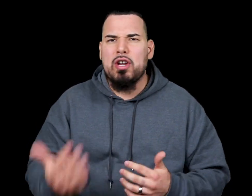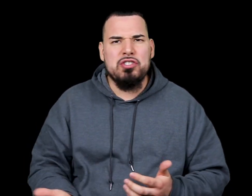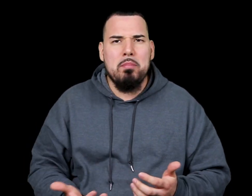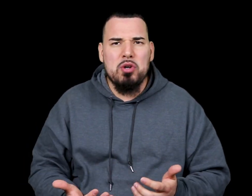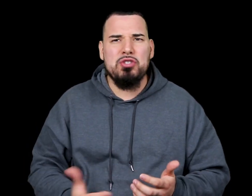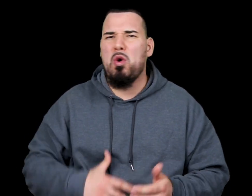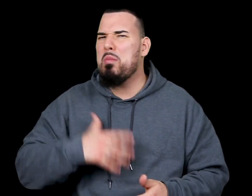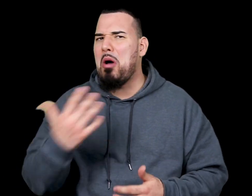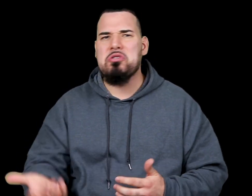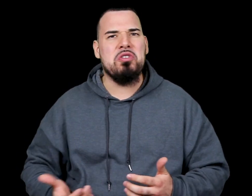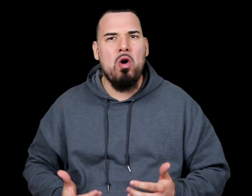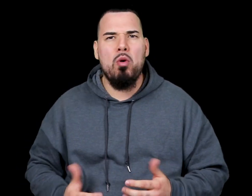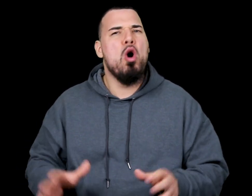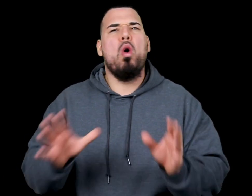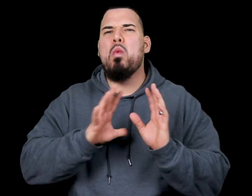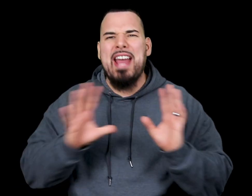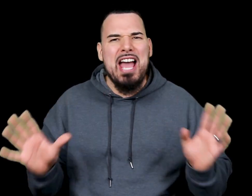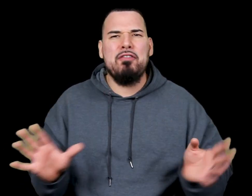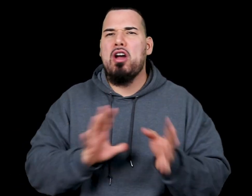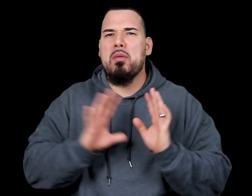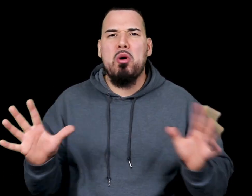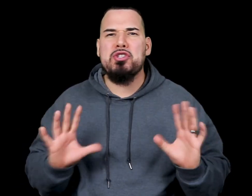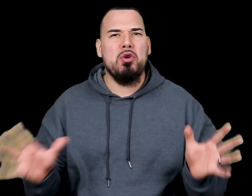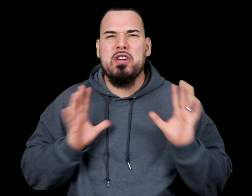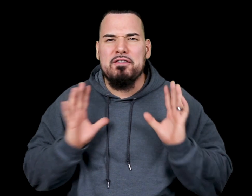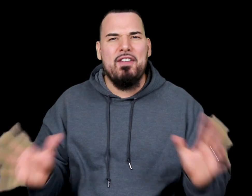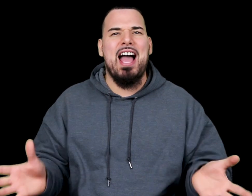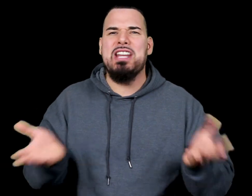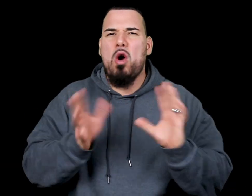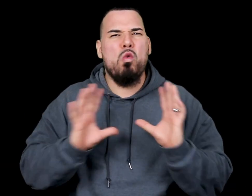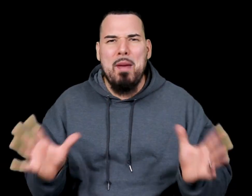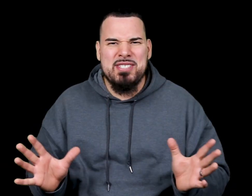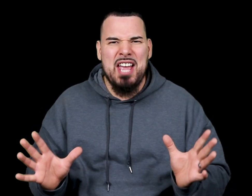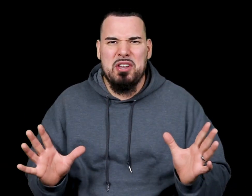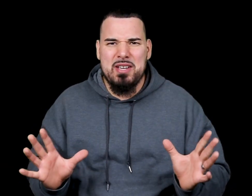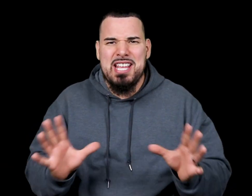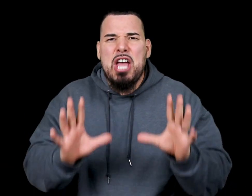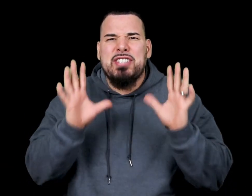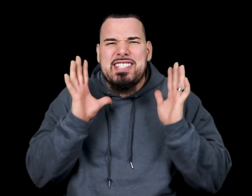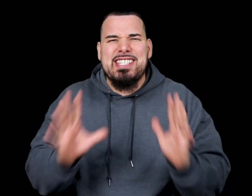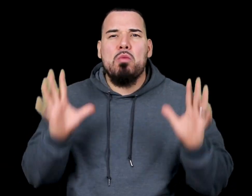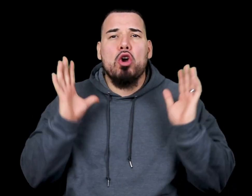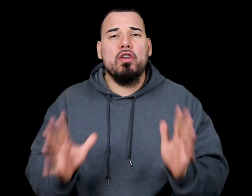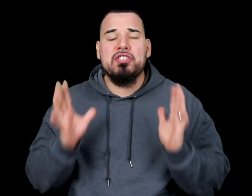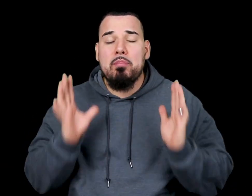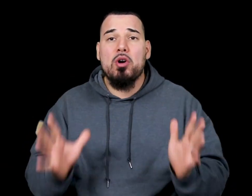Christian bookstore, Barnes & Noble, or whatever other bookstore you can find or website there is to see what Christian books